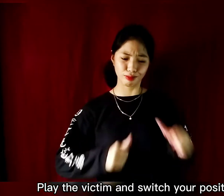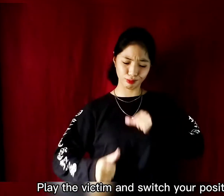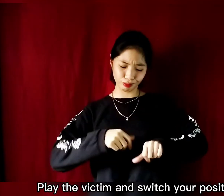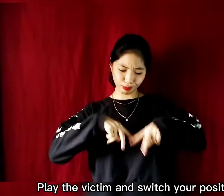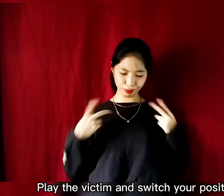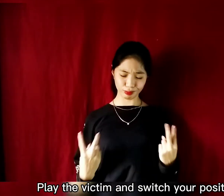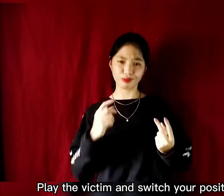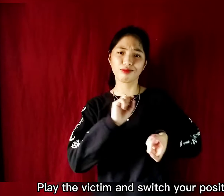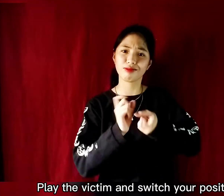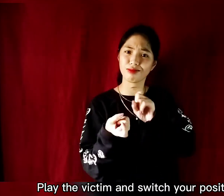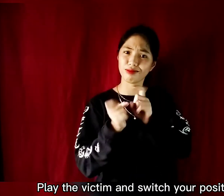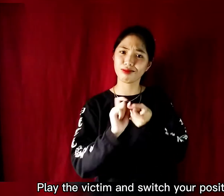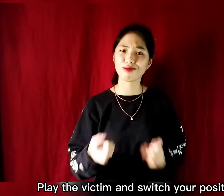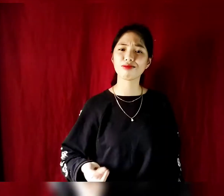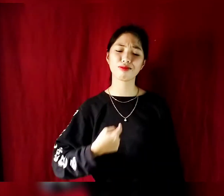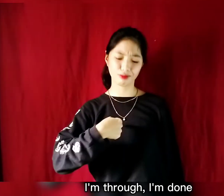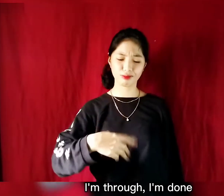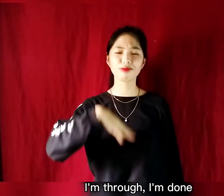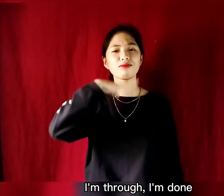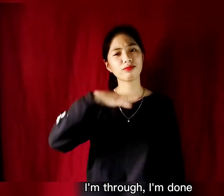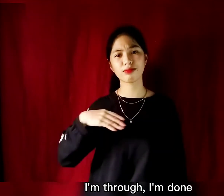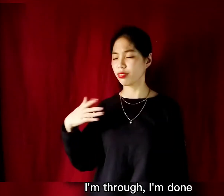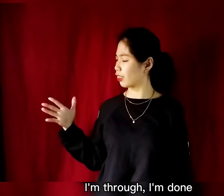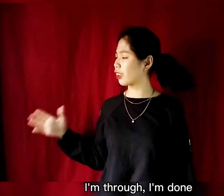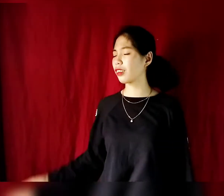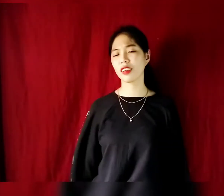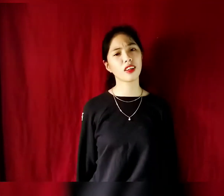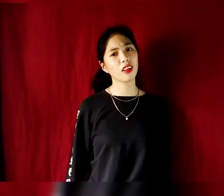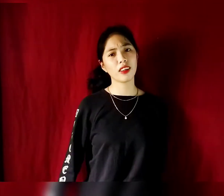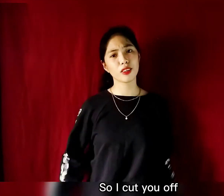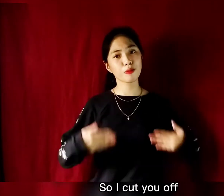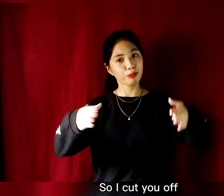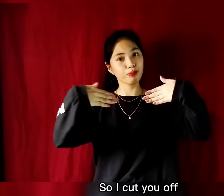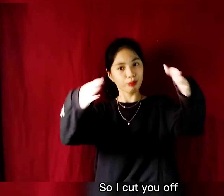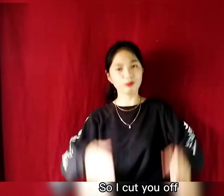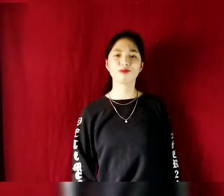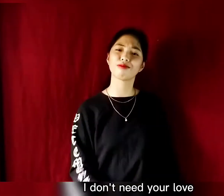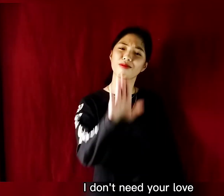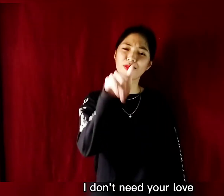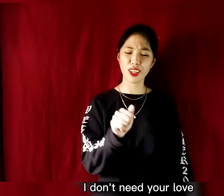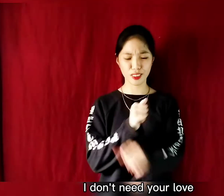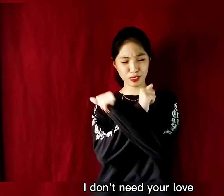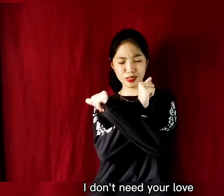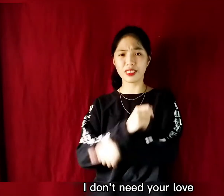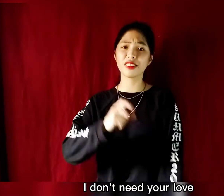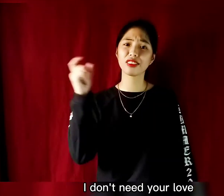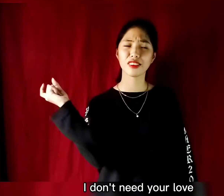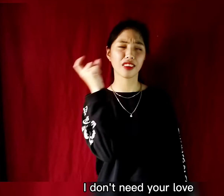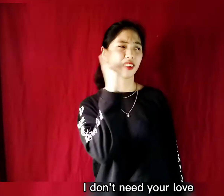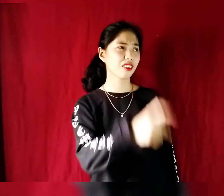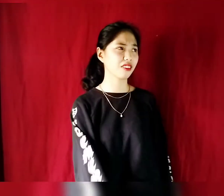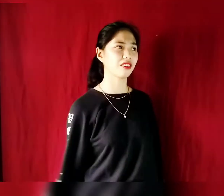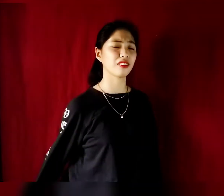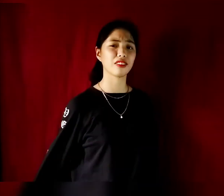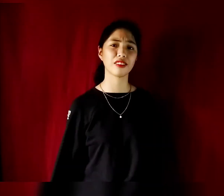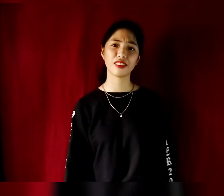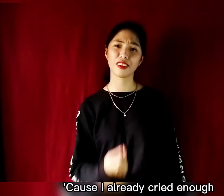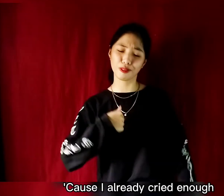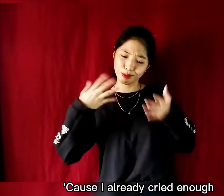the victim and switch your position I'm due, I'm done So I'll cut you off, I don't need your love Cause I